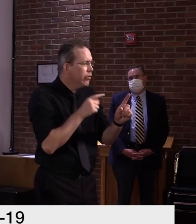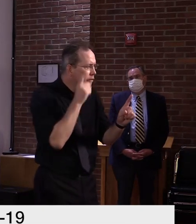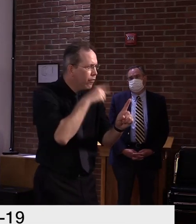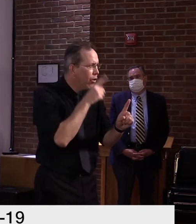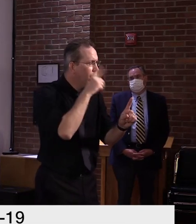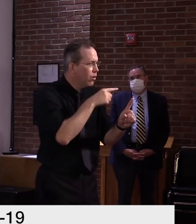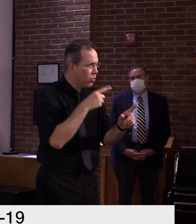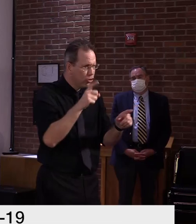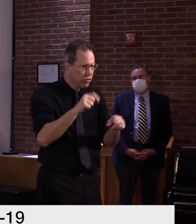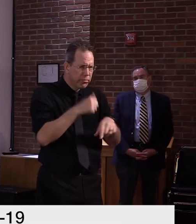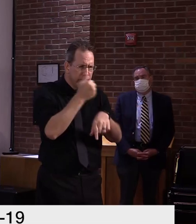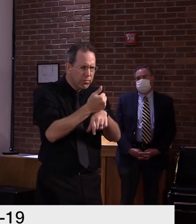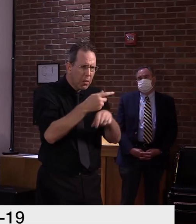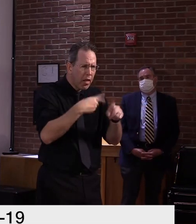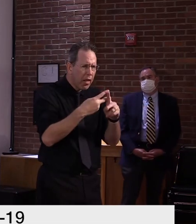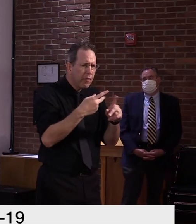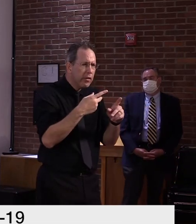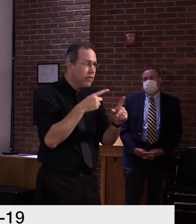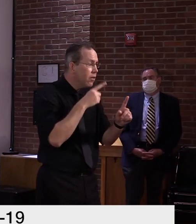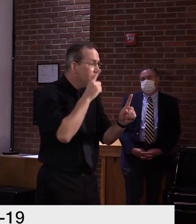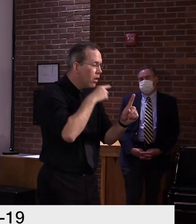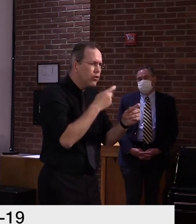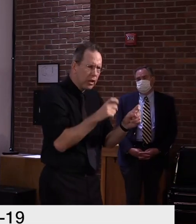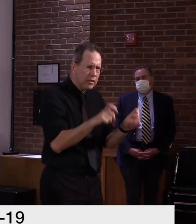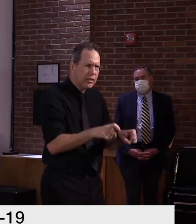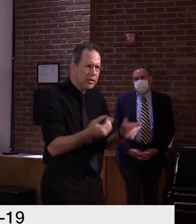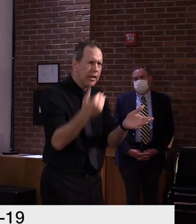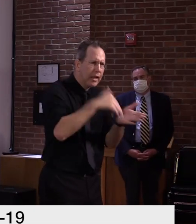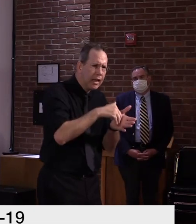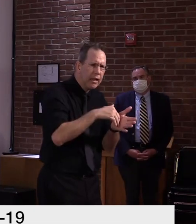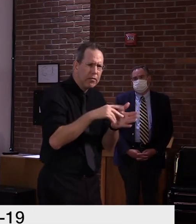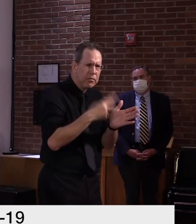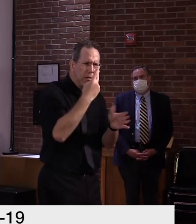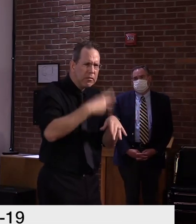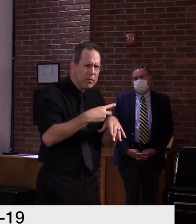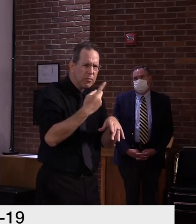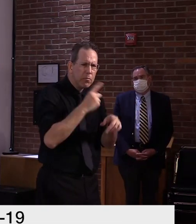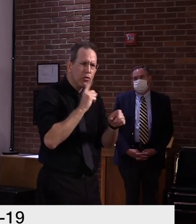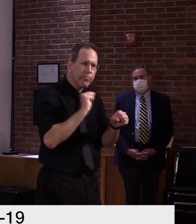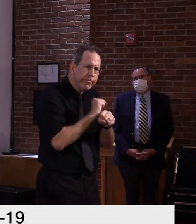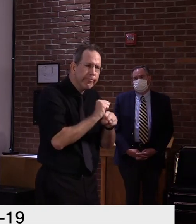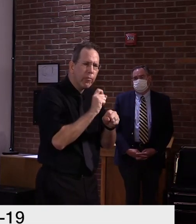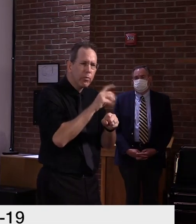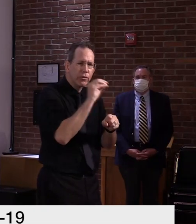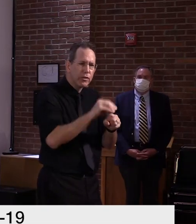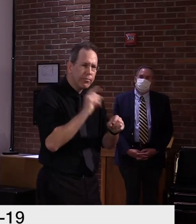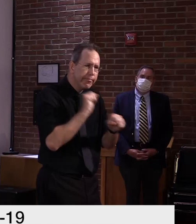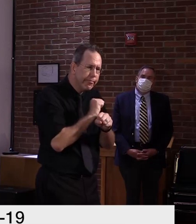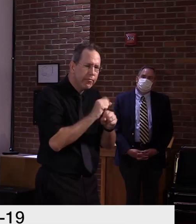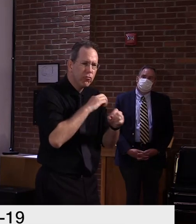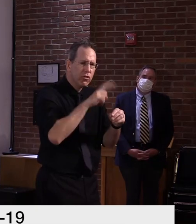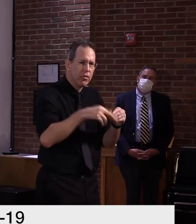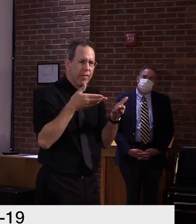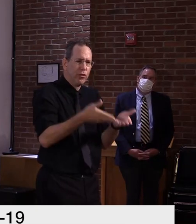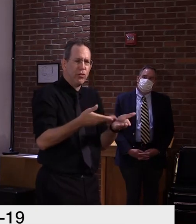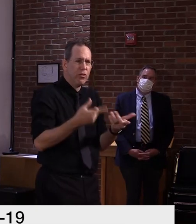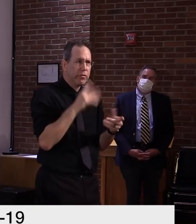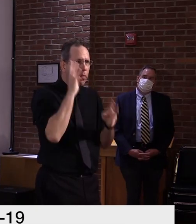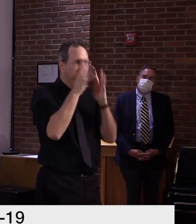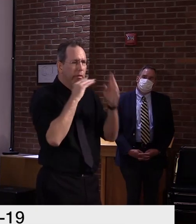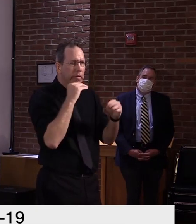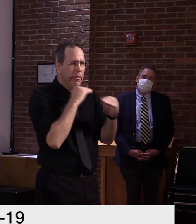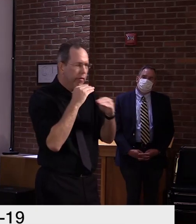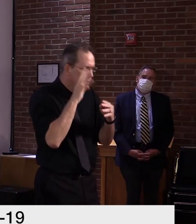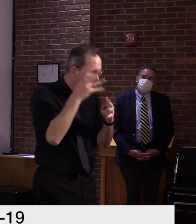um, that decides if a case is presumptive, probable, confirmed. Um,